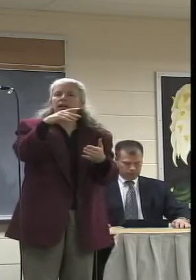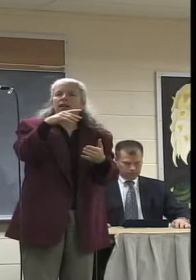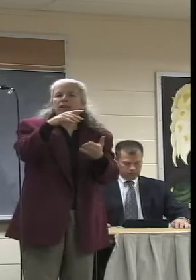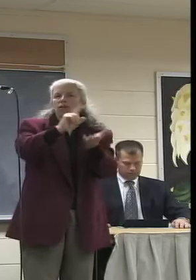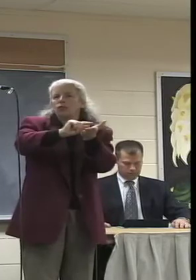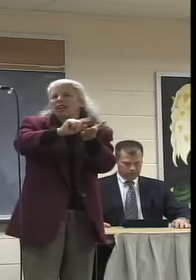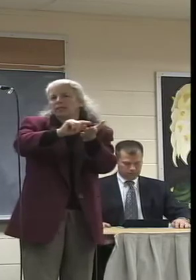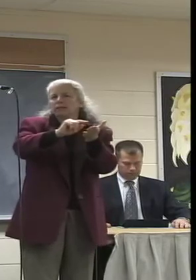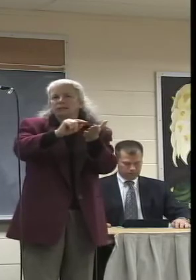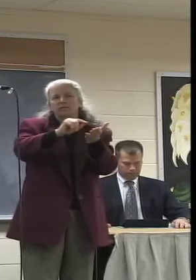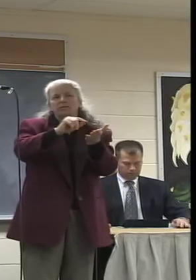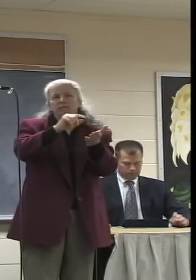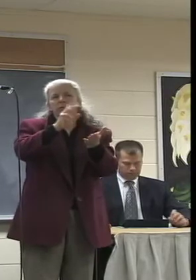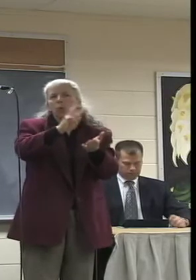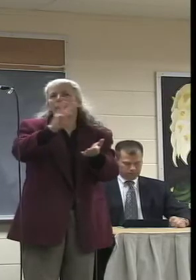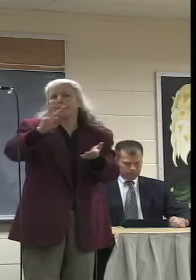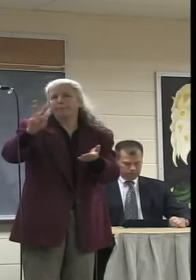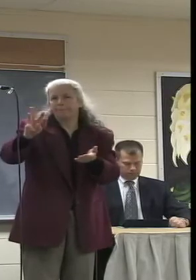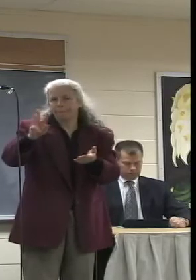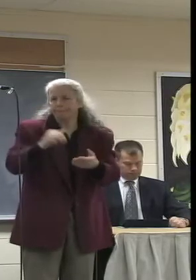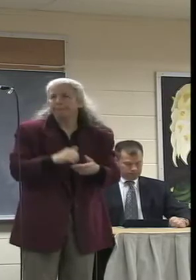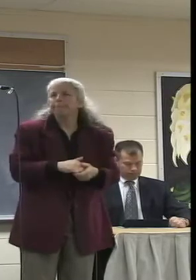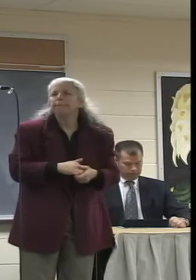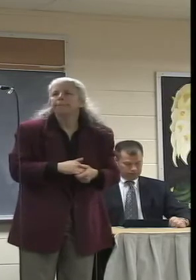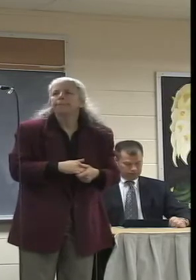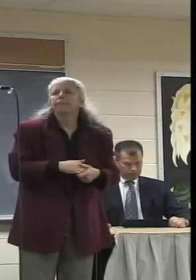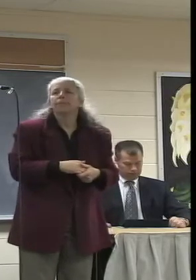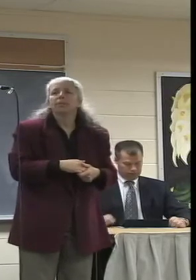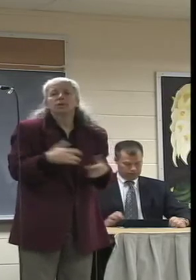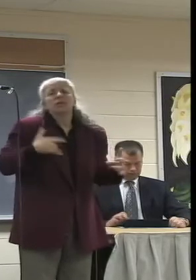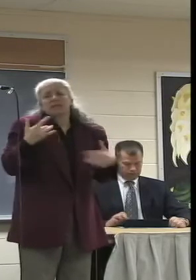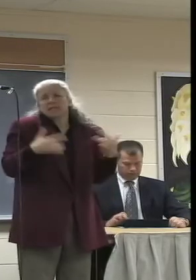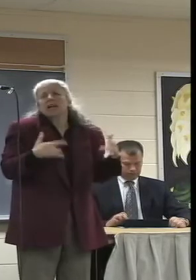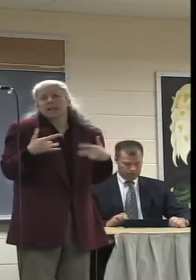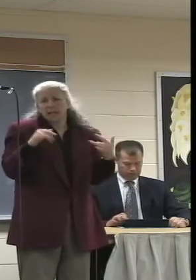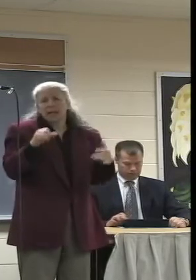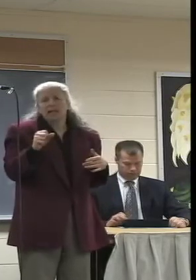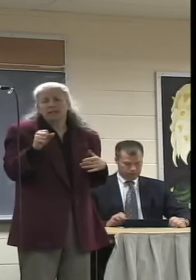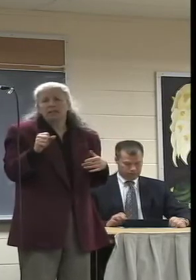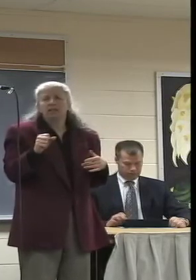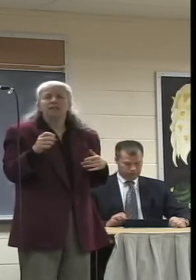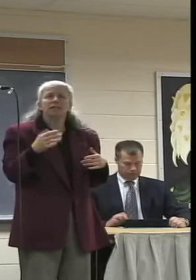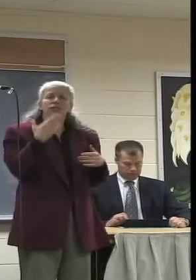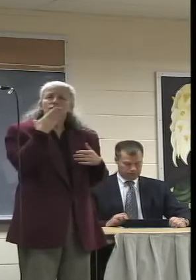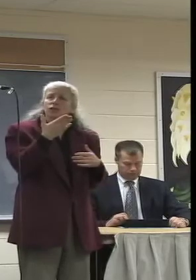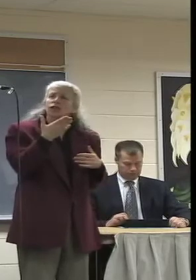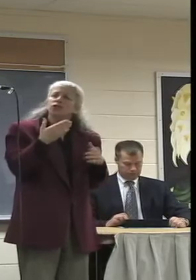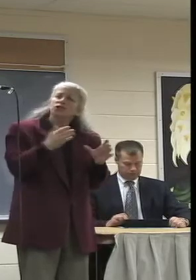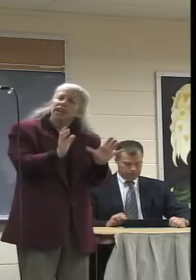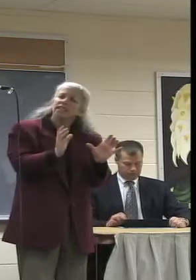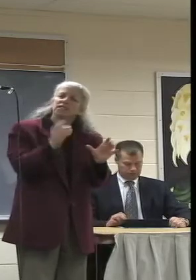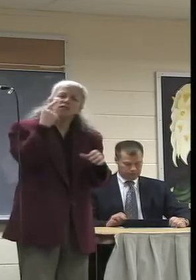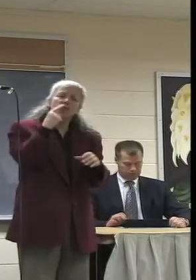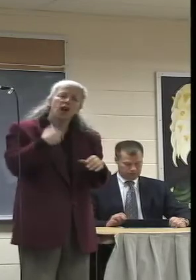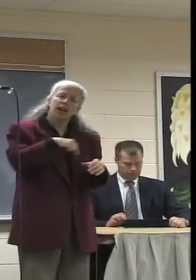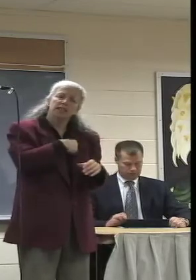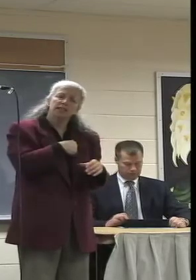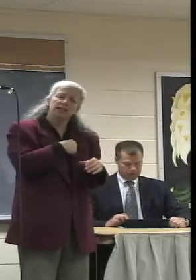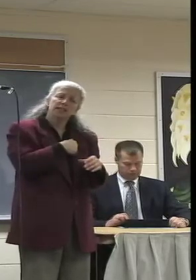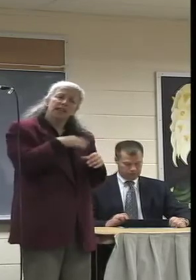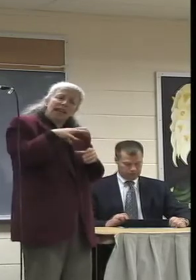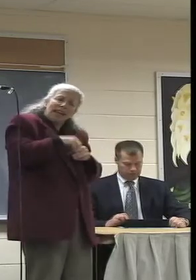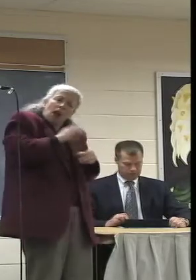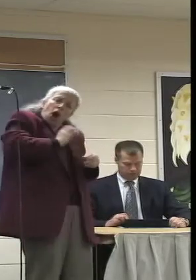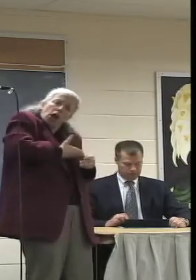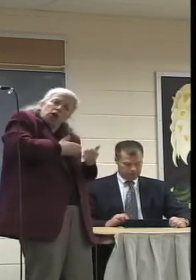Press website. This is very exciting. It is a chance for us to use curriculum. And now what we need to do